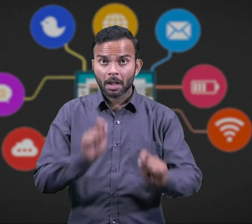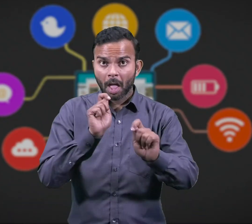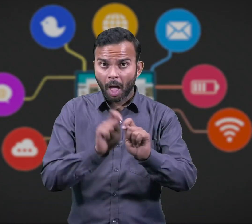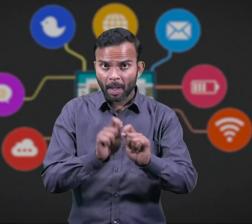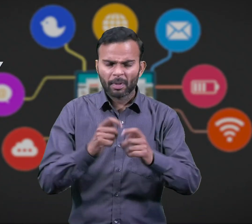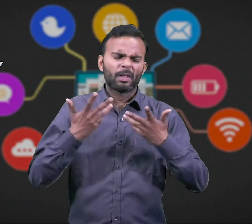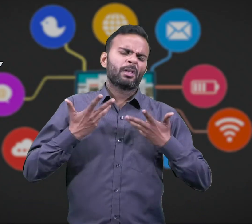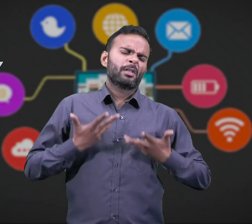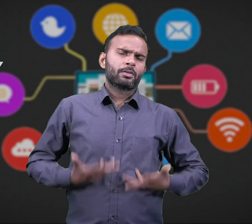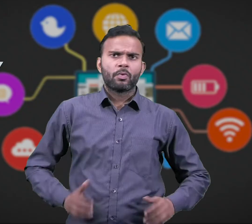Diligence